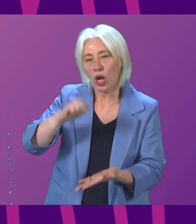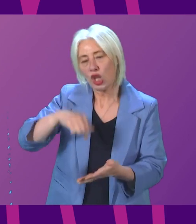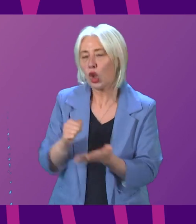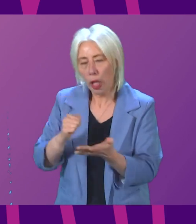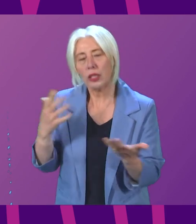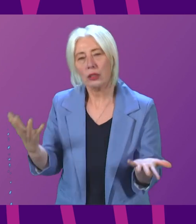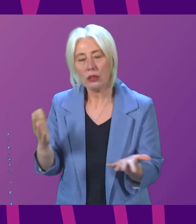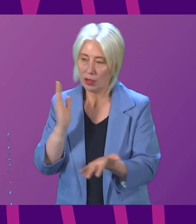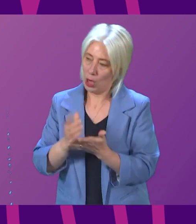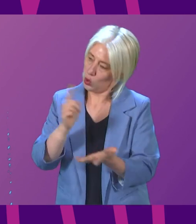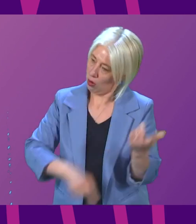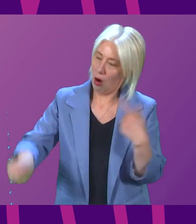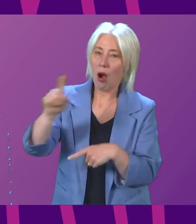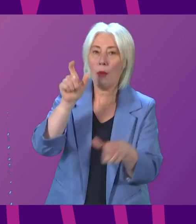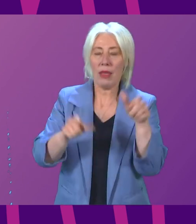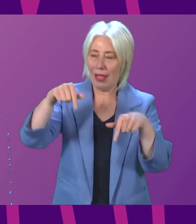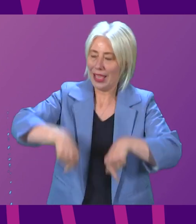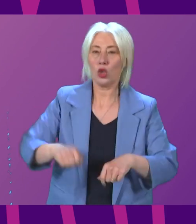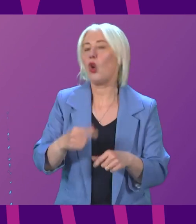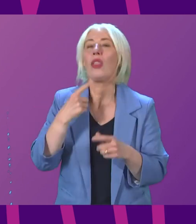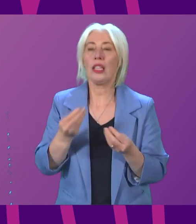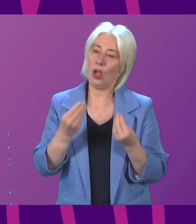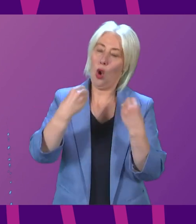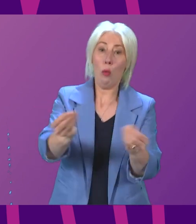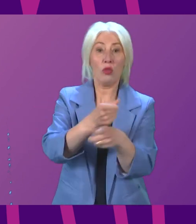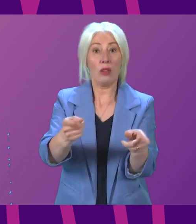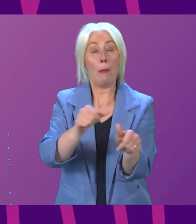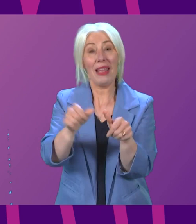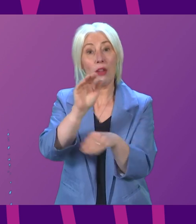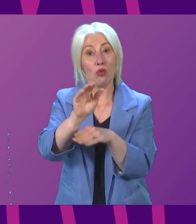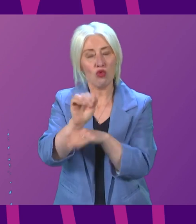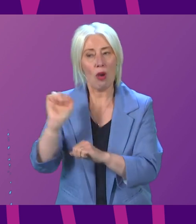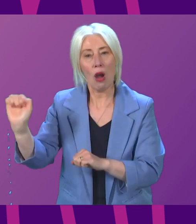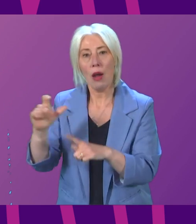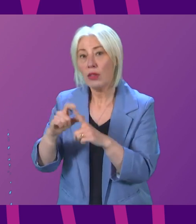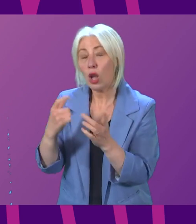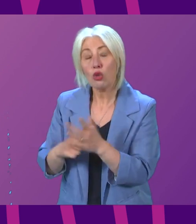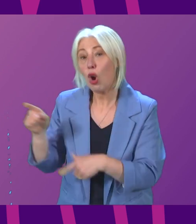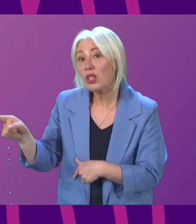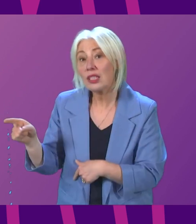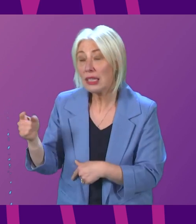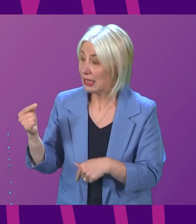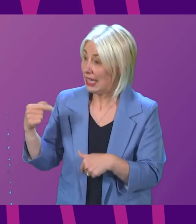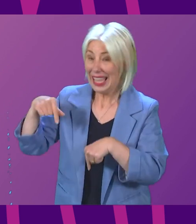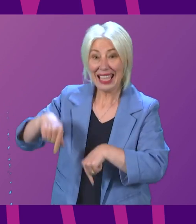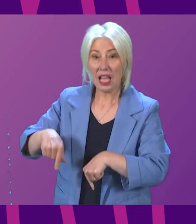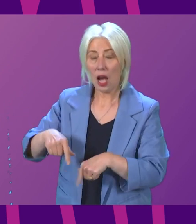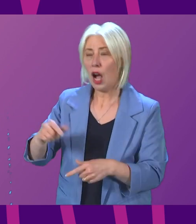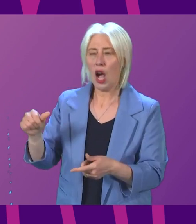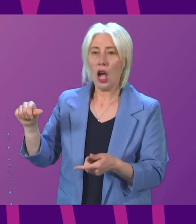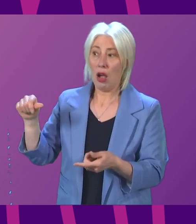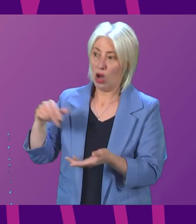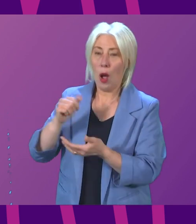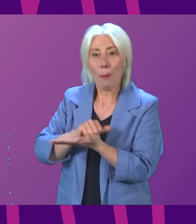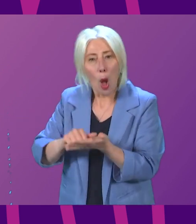to give the people of this country the option of a better future. Douglas Ross never stands here, as he should, and